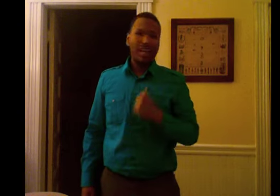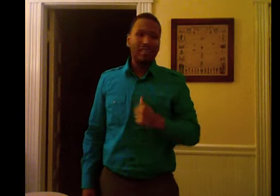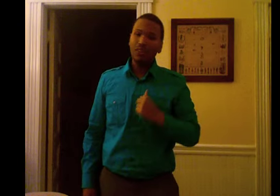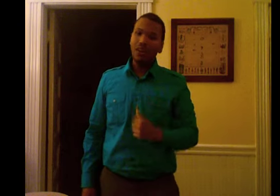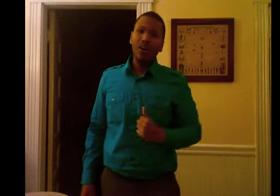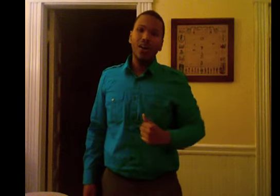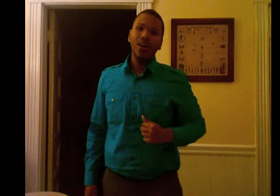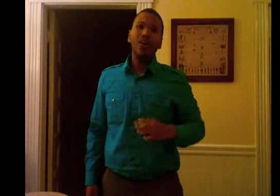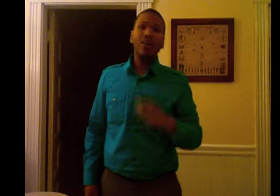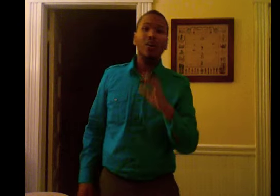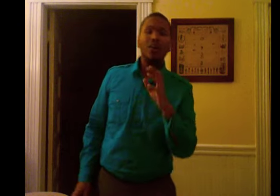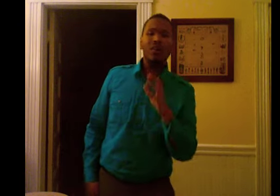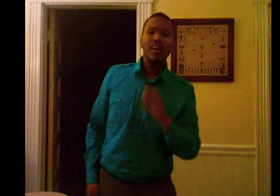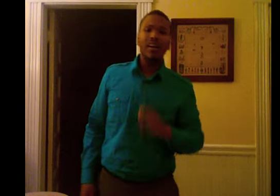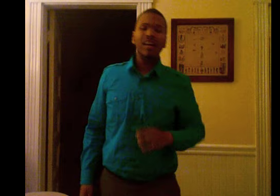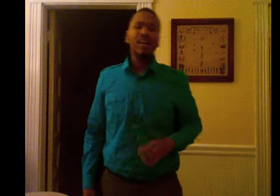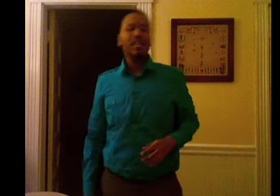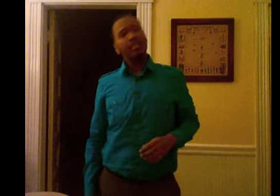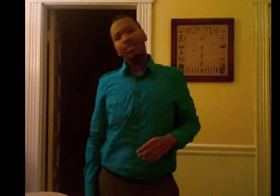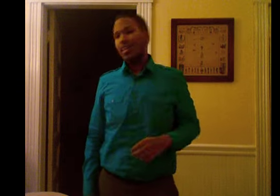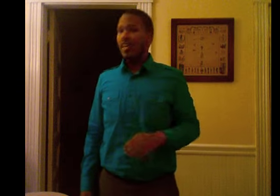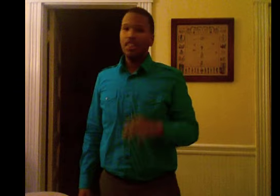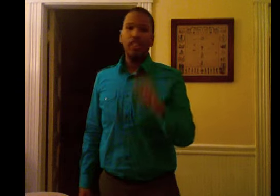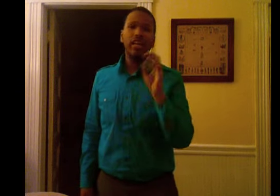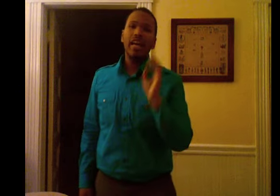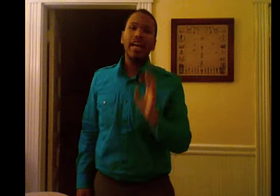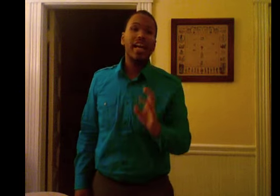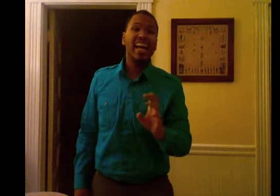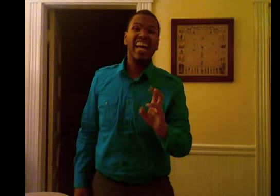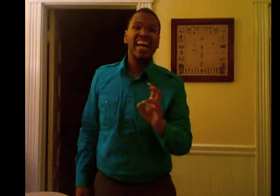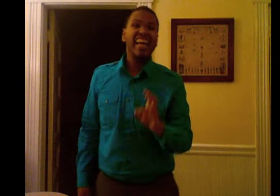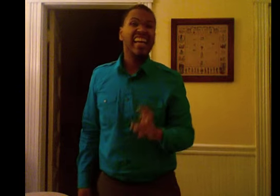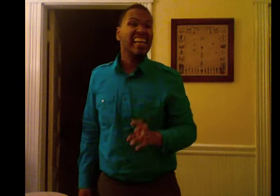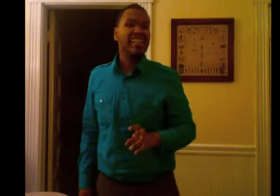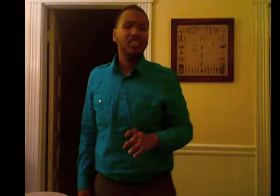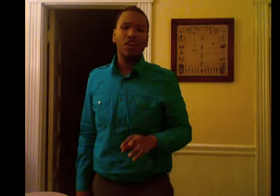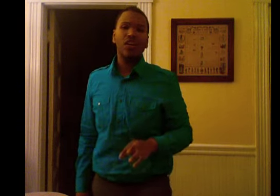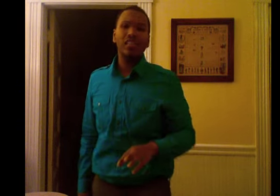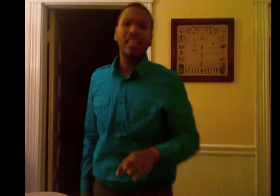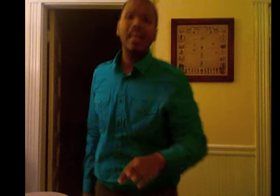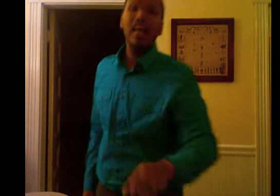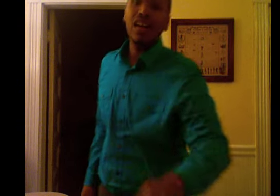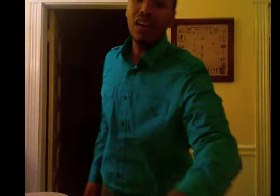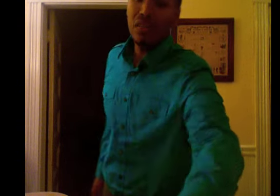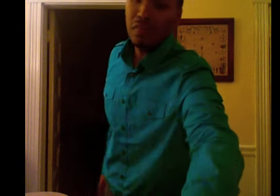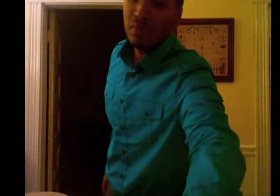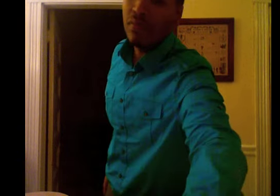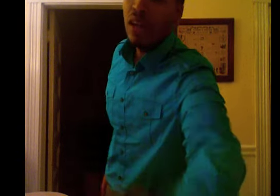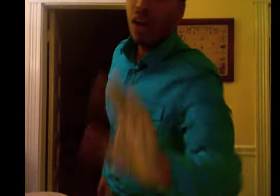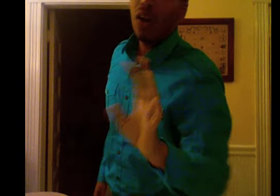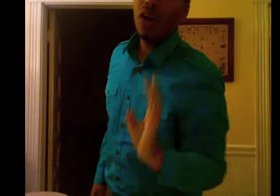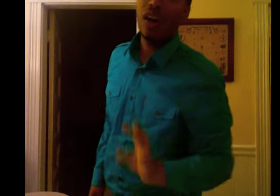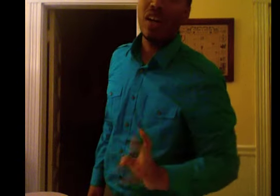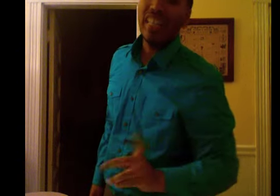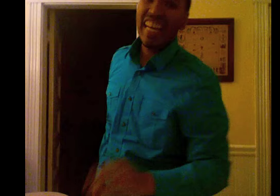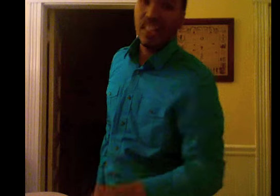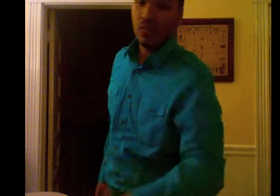I know a change gonna come, oh yes it